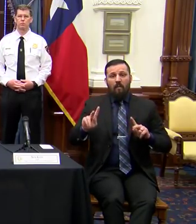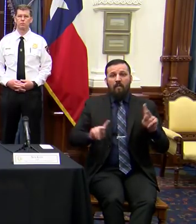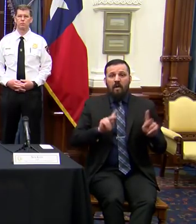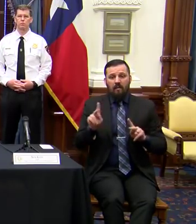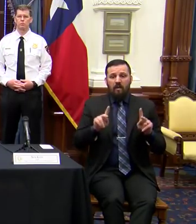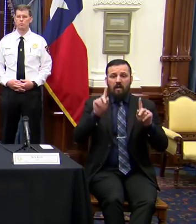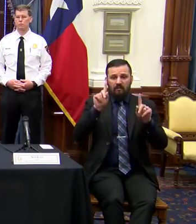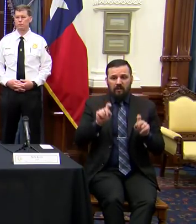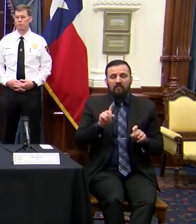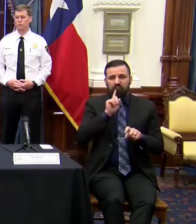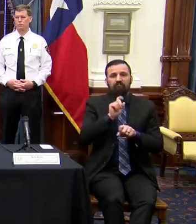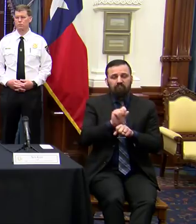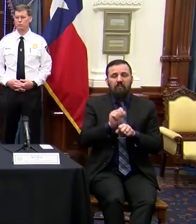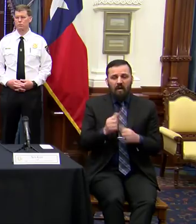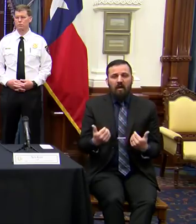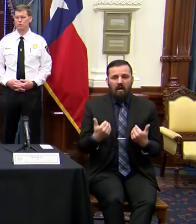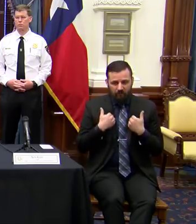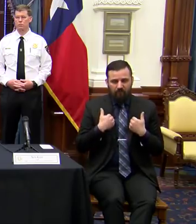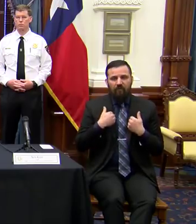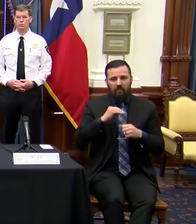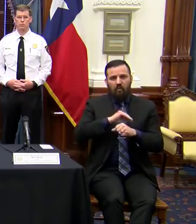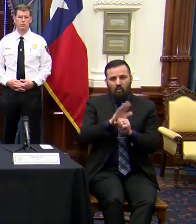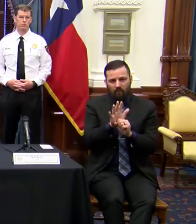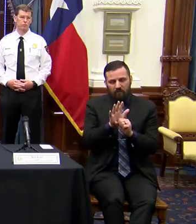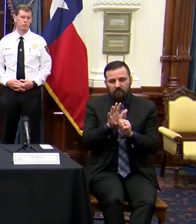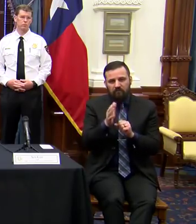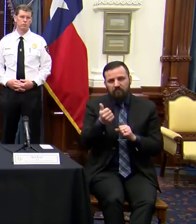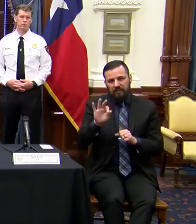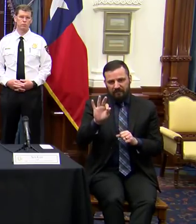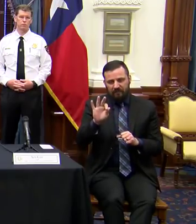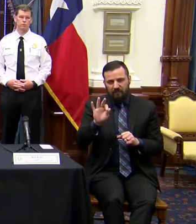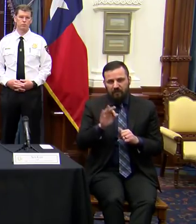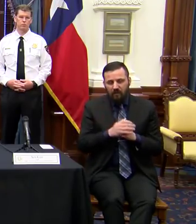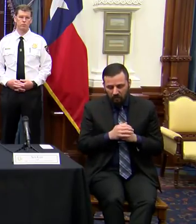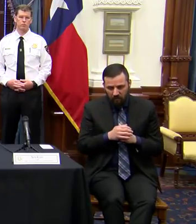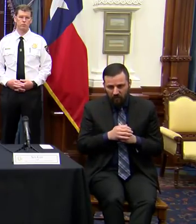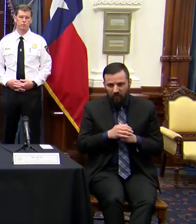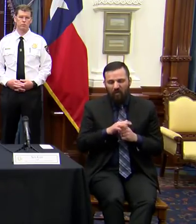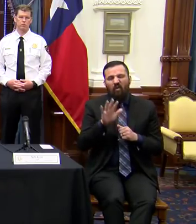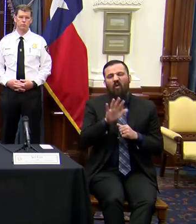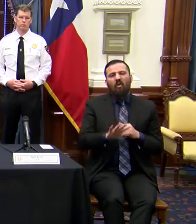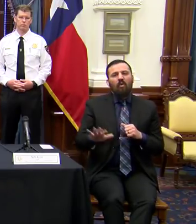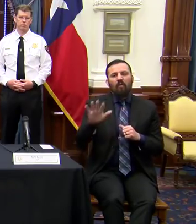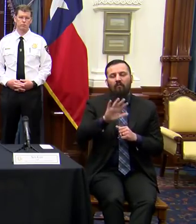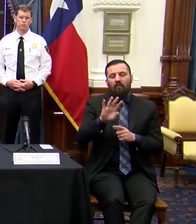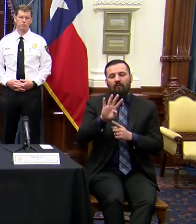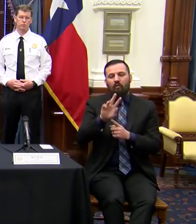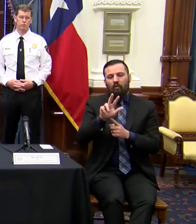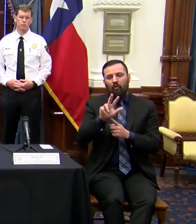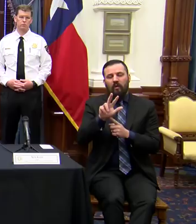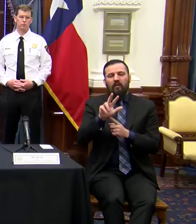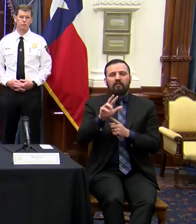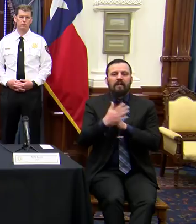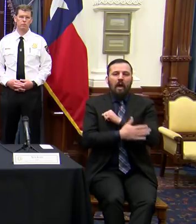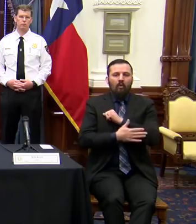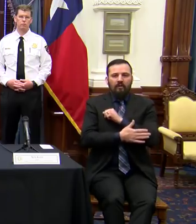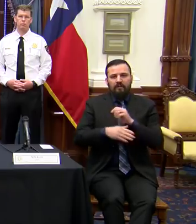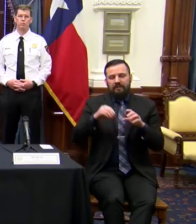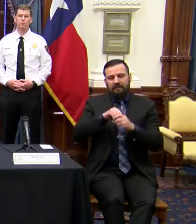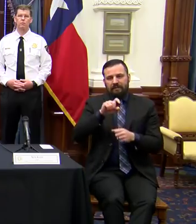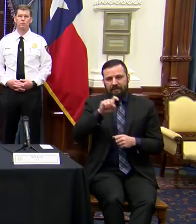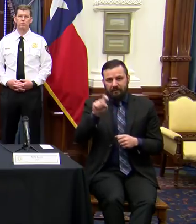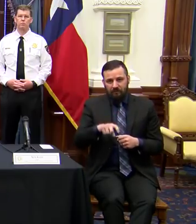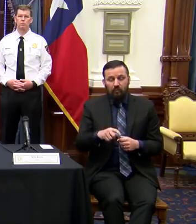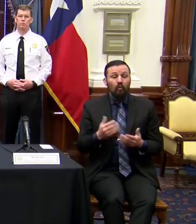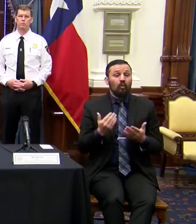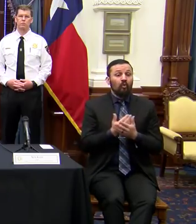have tested positive for COVID-19 across 43 counties in the state of Texas. New